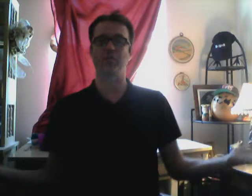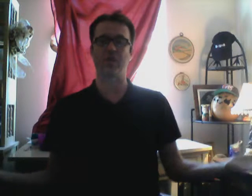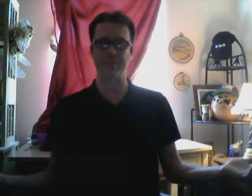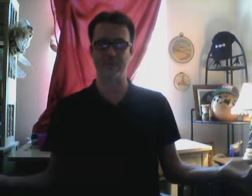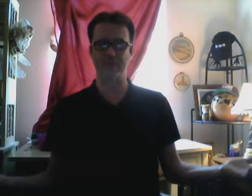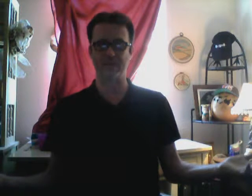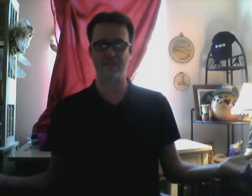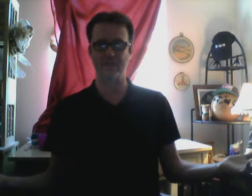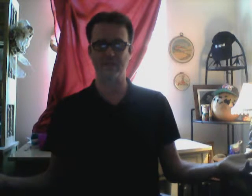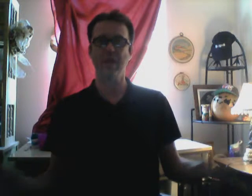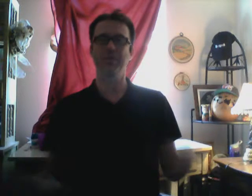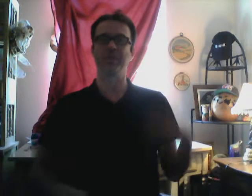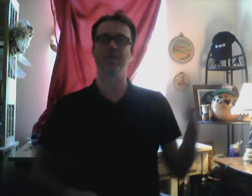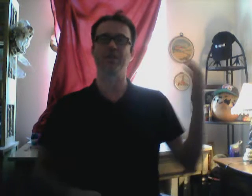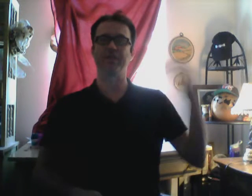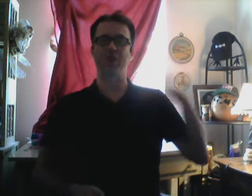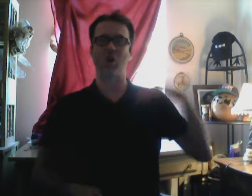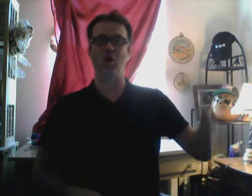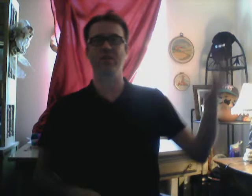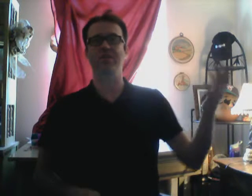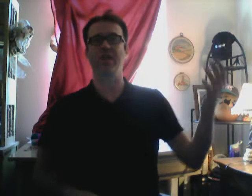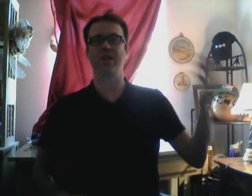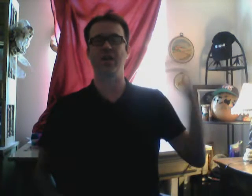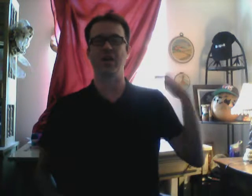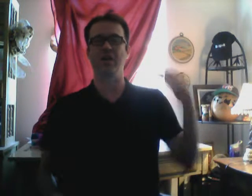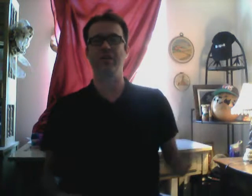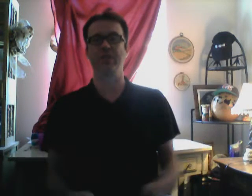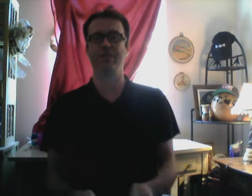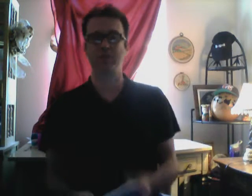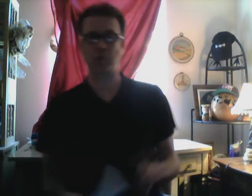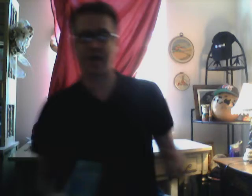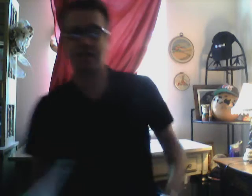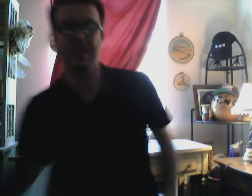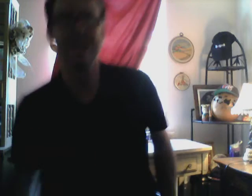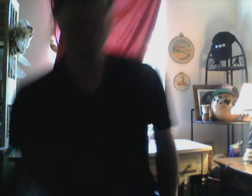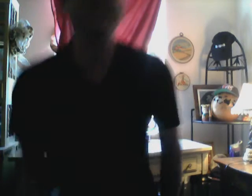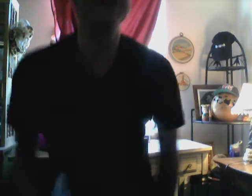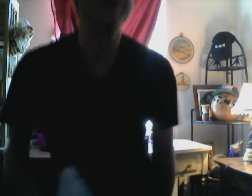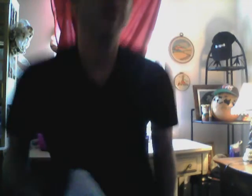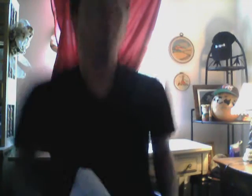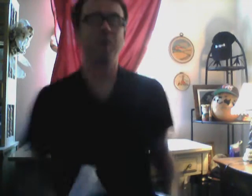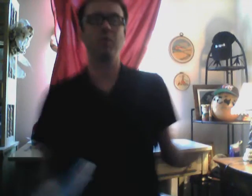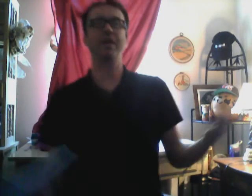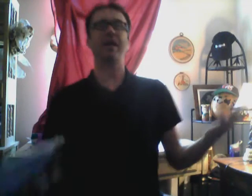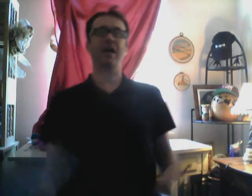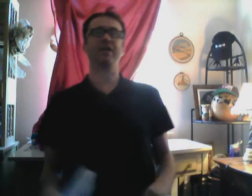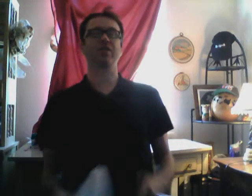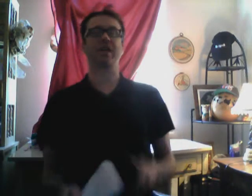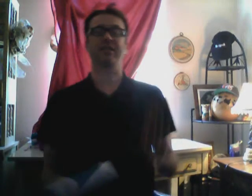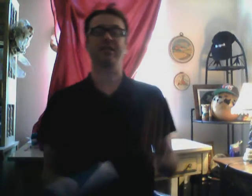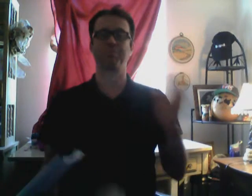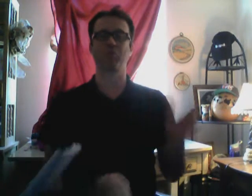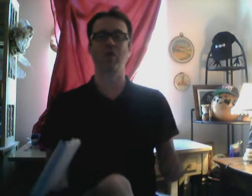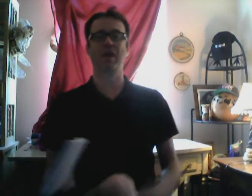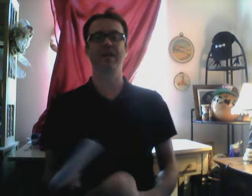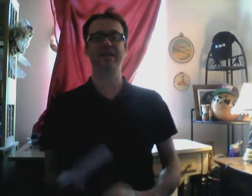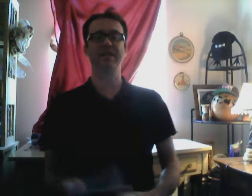credibility. Because of the. Onset. individuality. See. When we got. Hijacked. a. Key